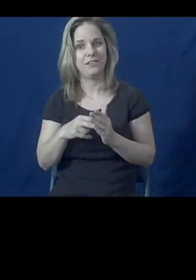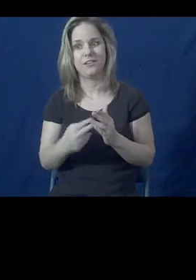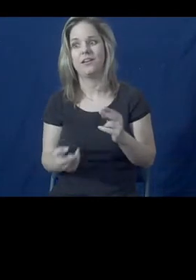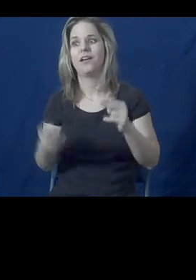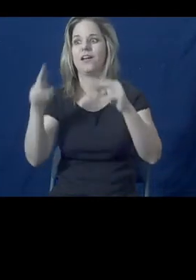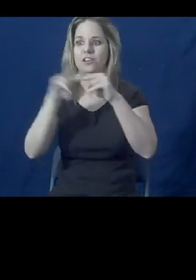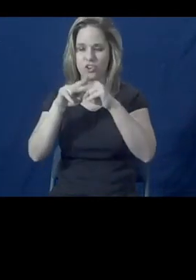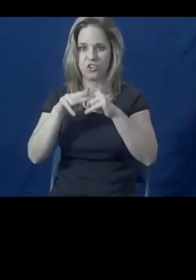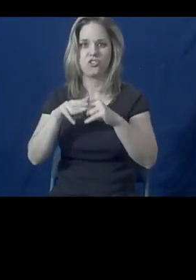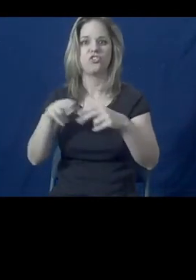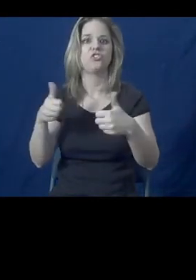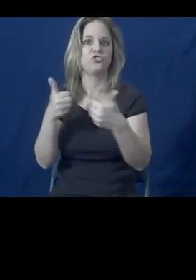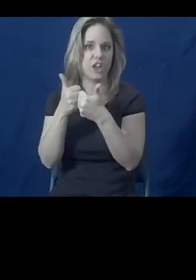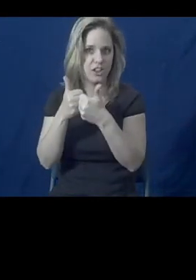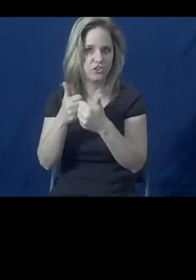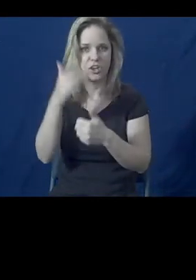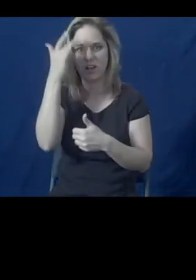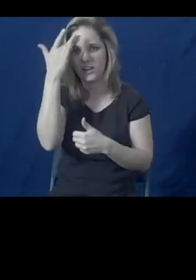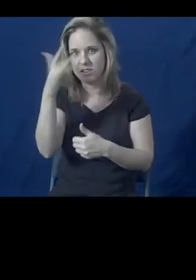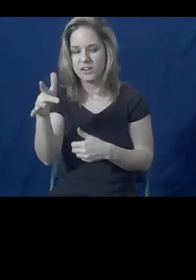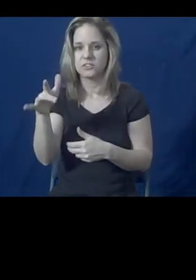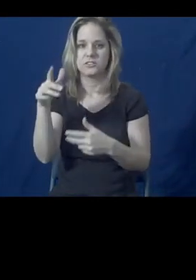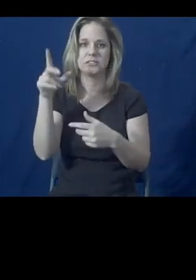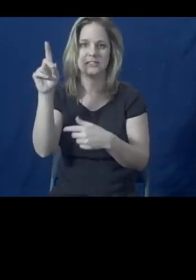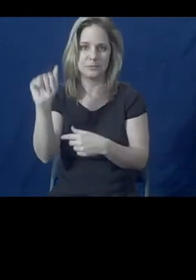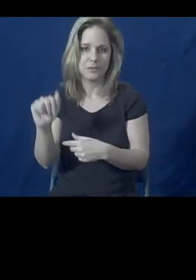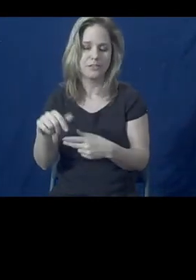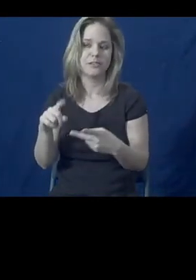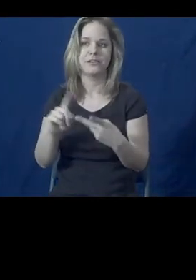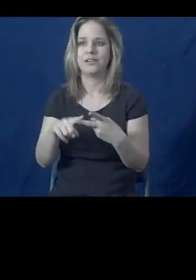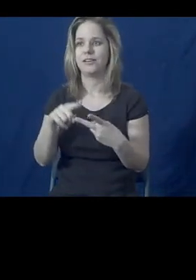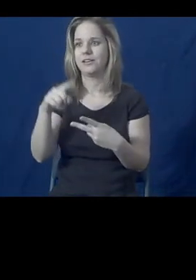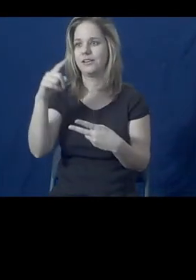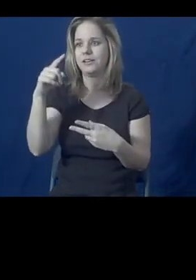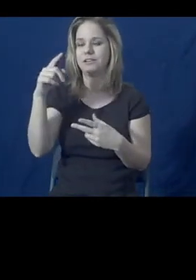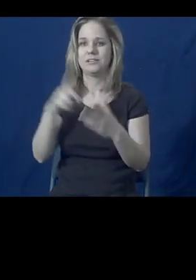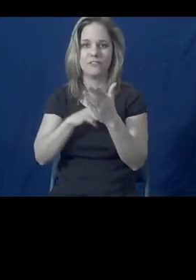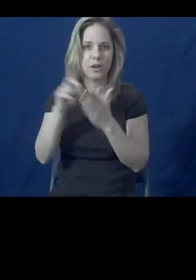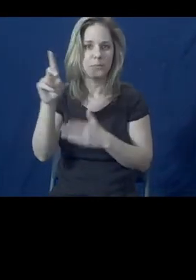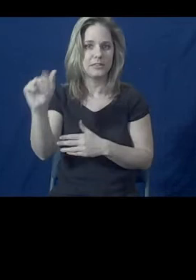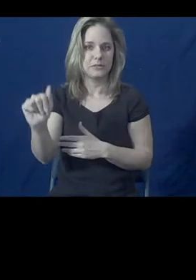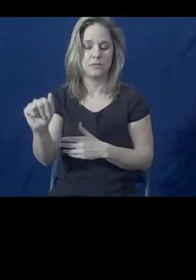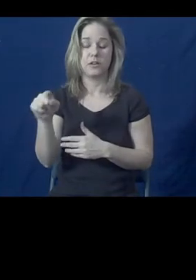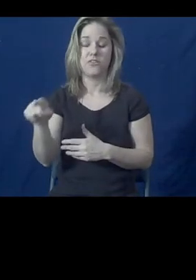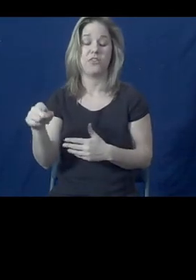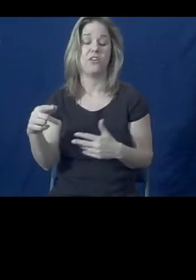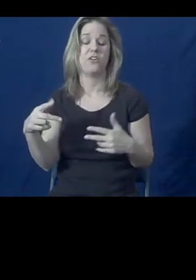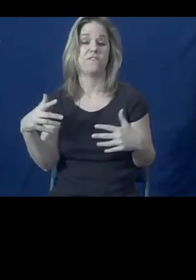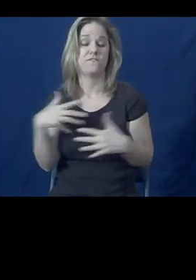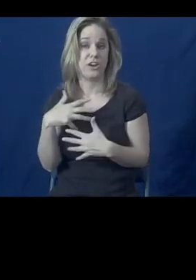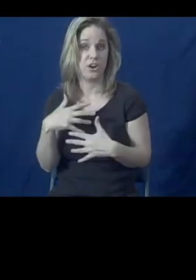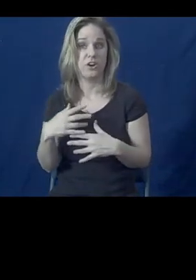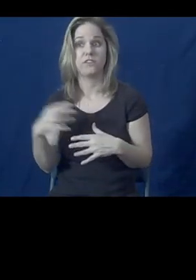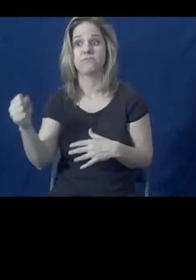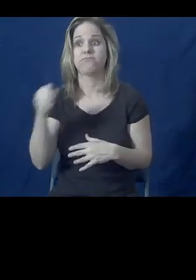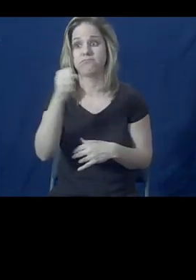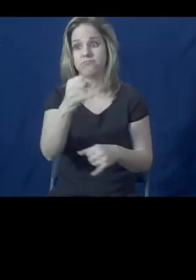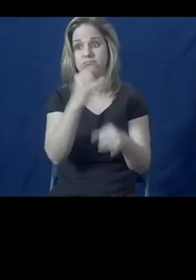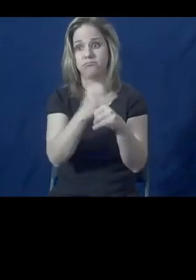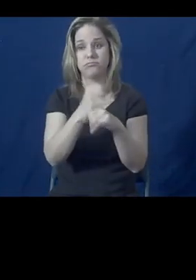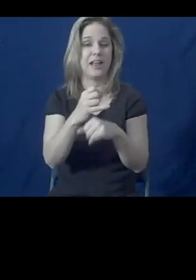an intellectual disability, a developmental disability, the fear of institutionalization and that their story won't be believed can be